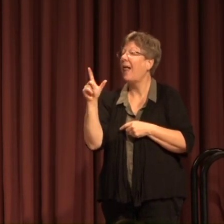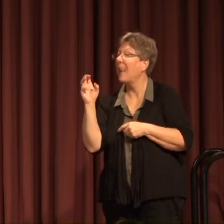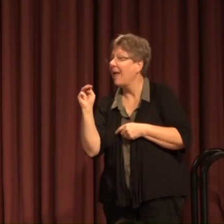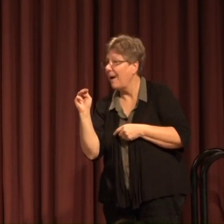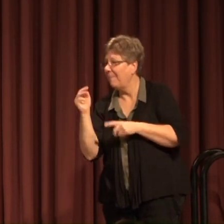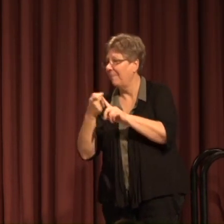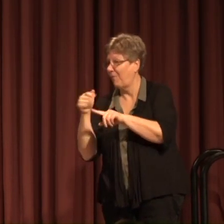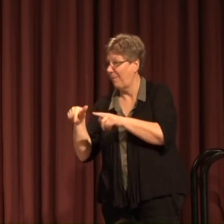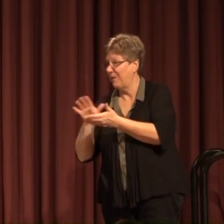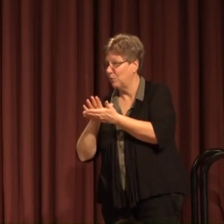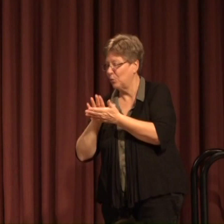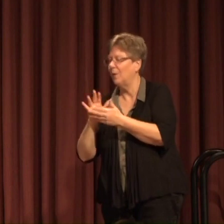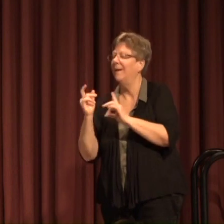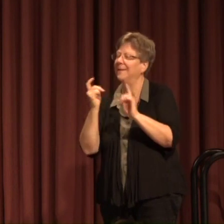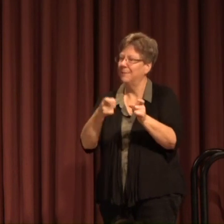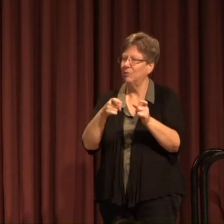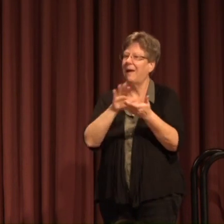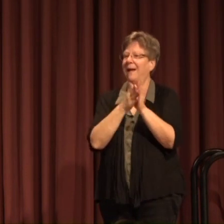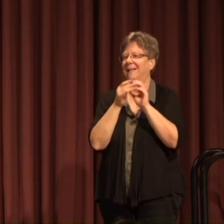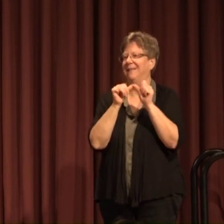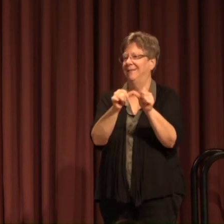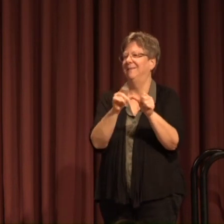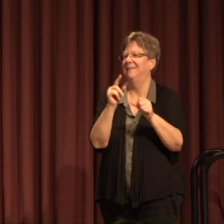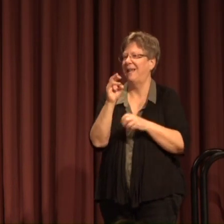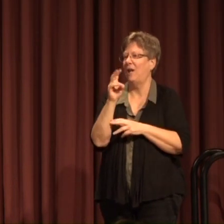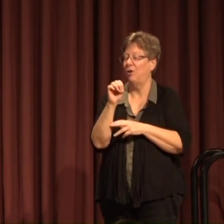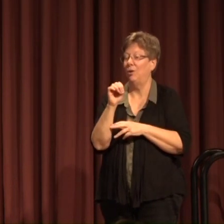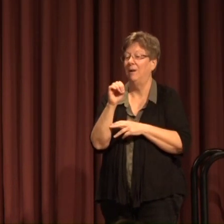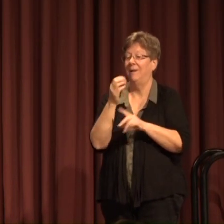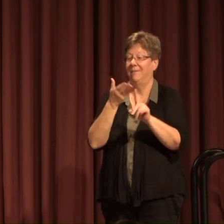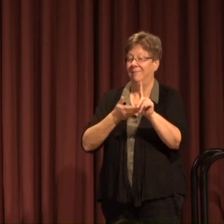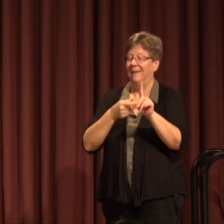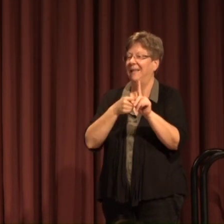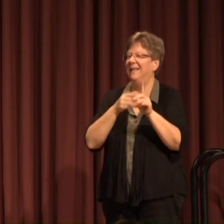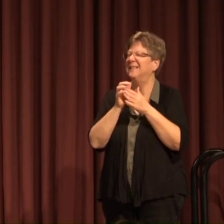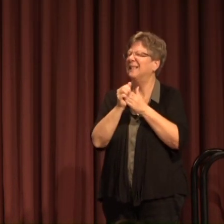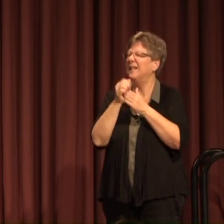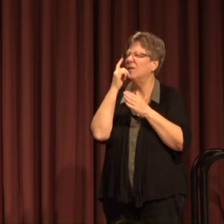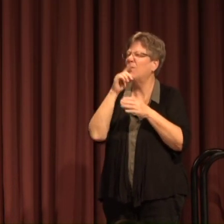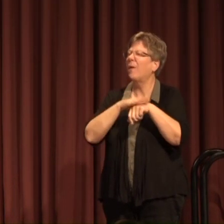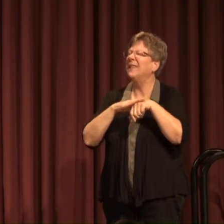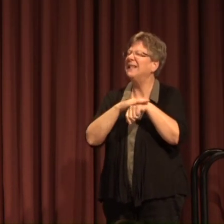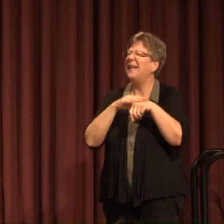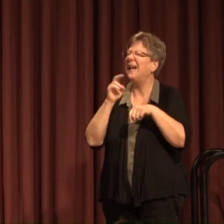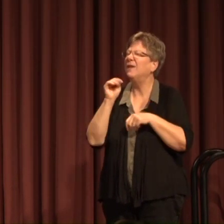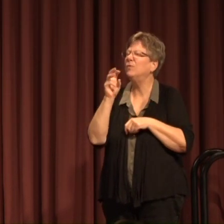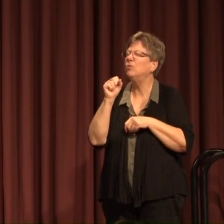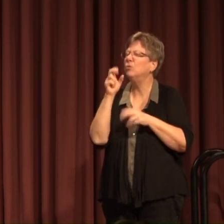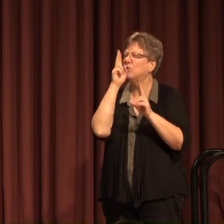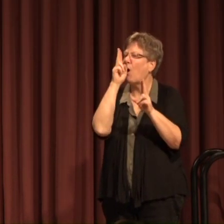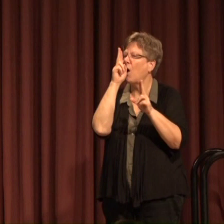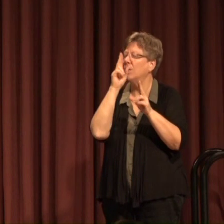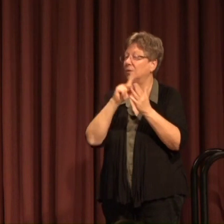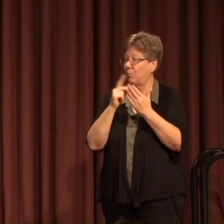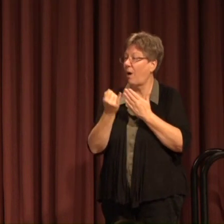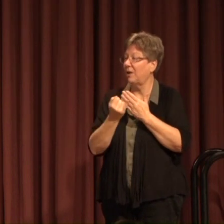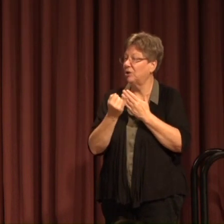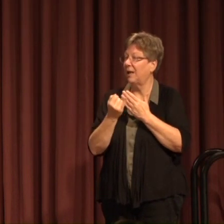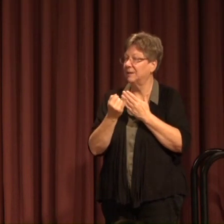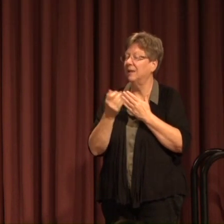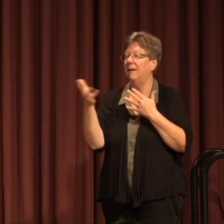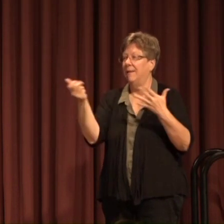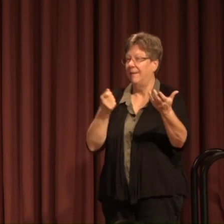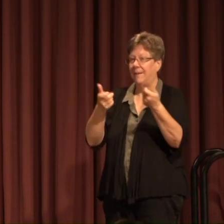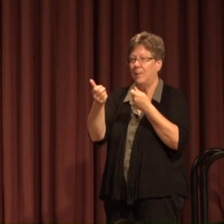school has been granted tenure Jason is the leader of the native news honors project which brings